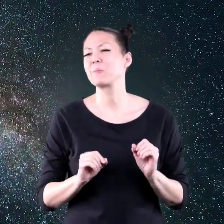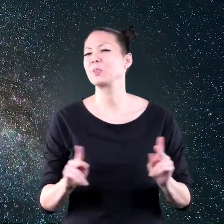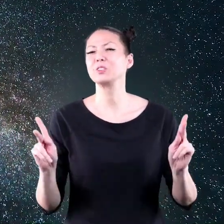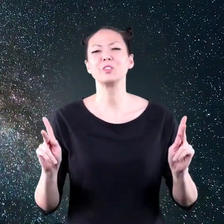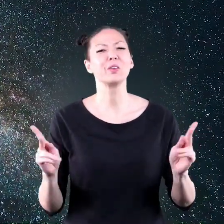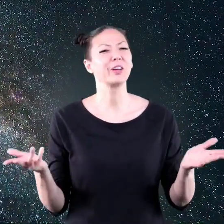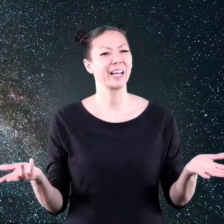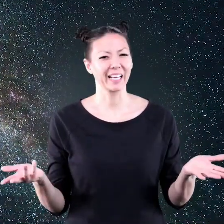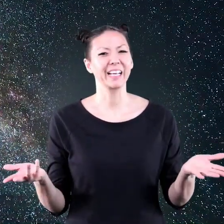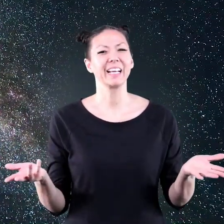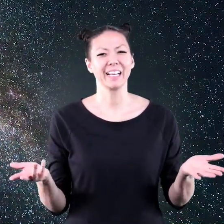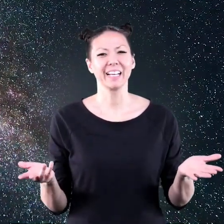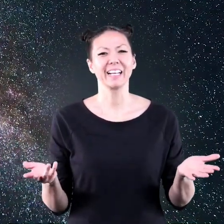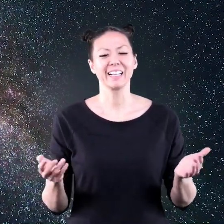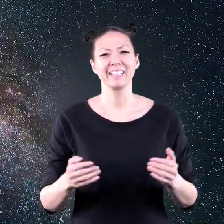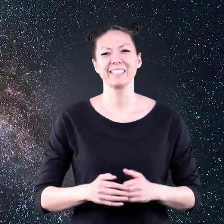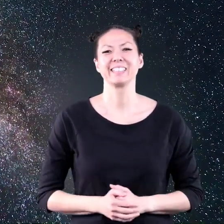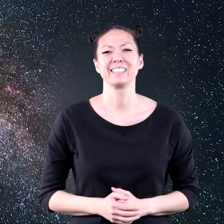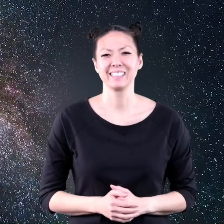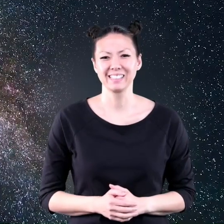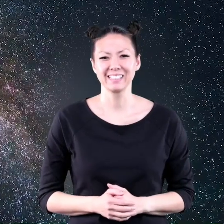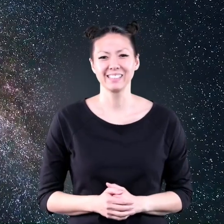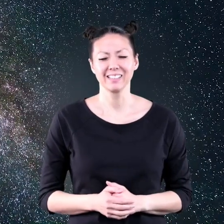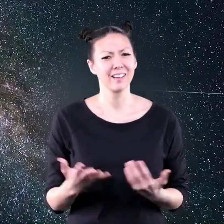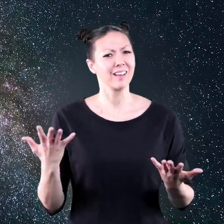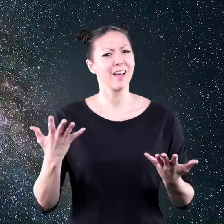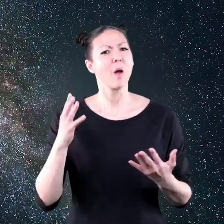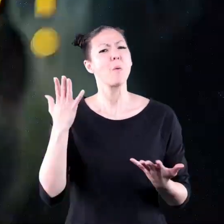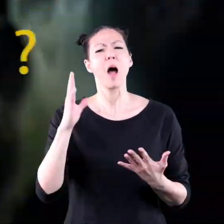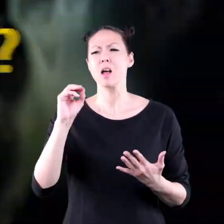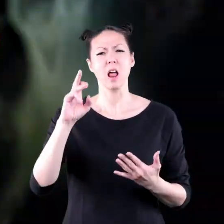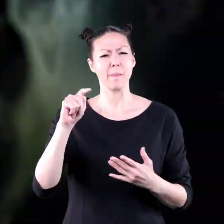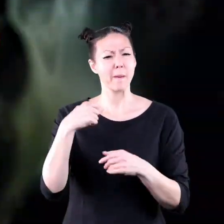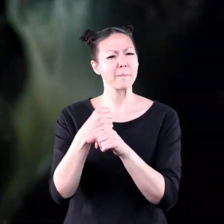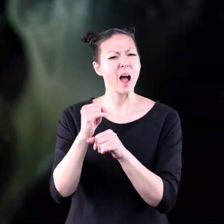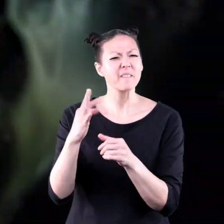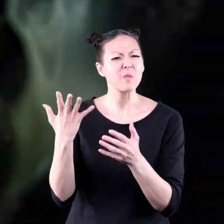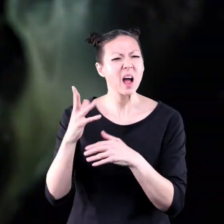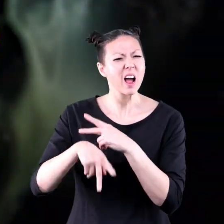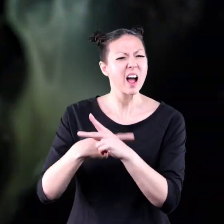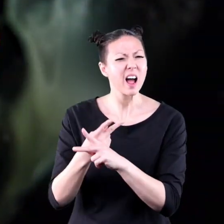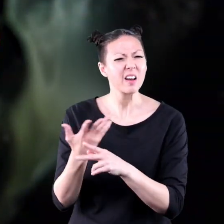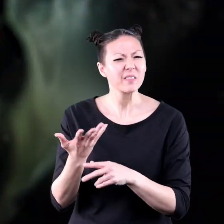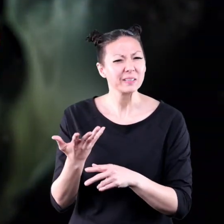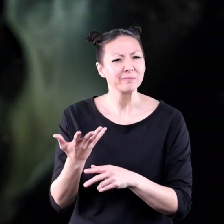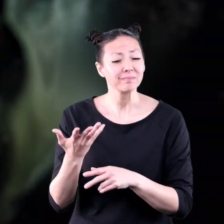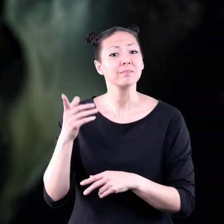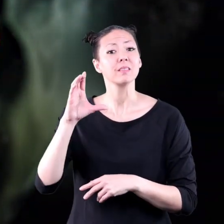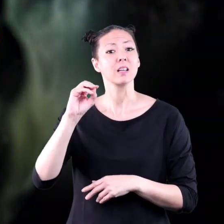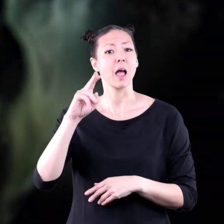once in a lifetime opportunity. What is a comet made of?